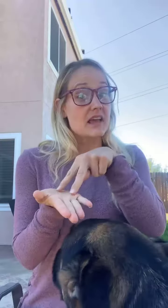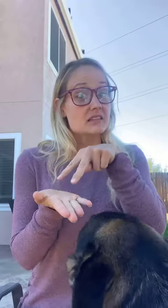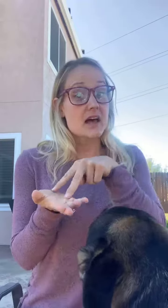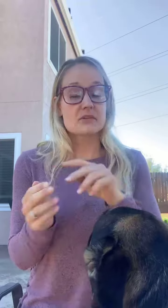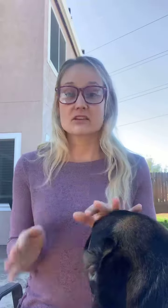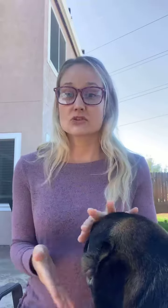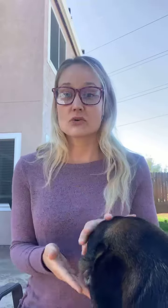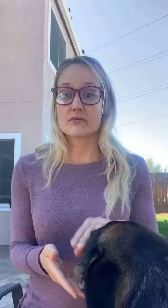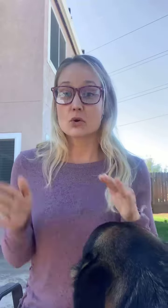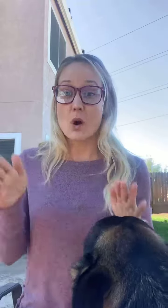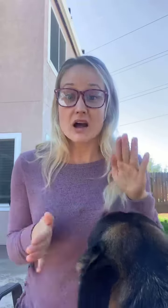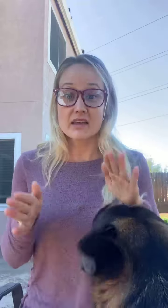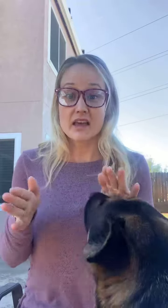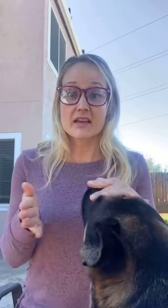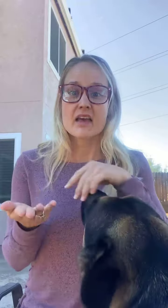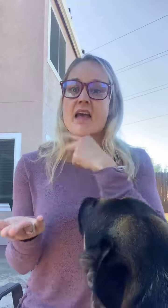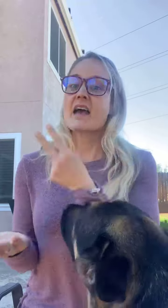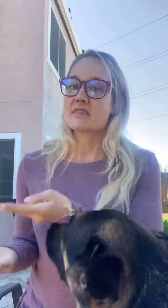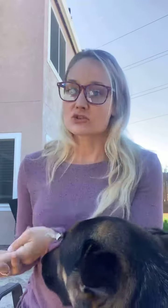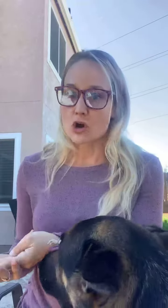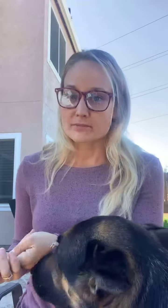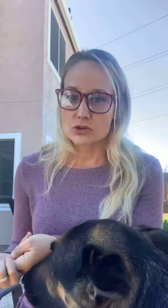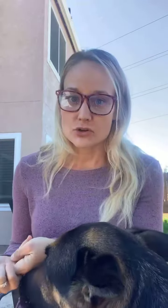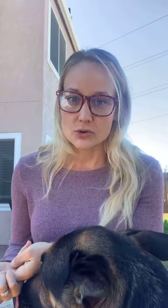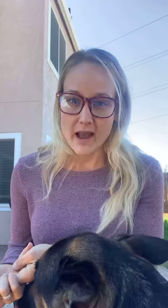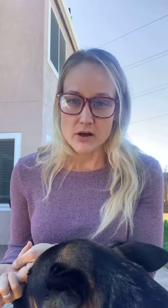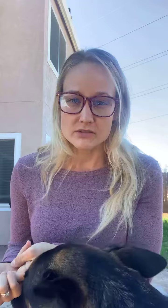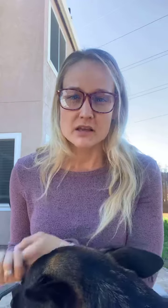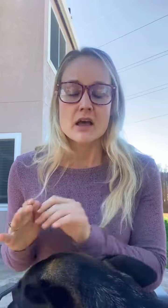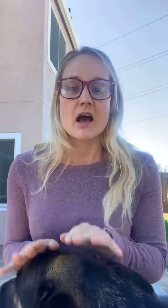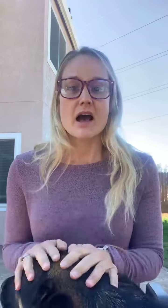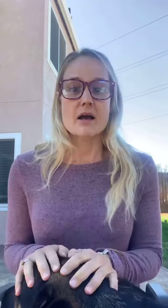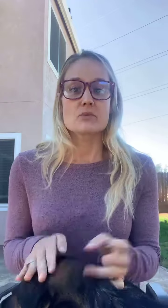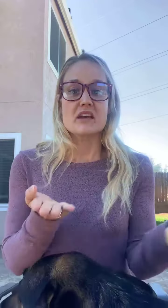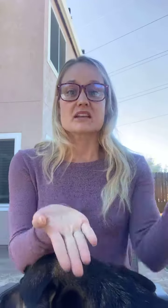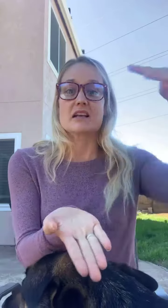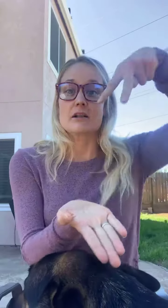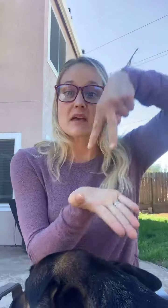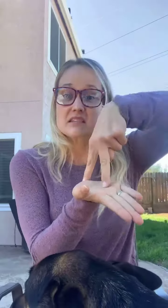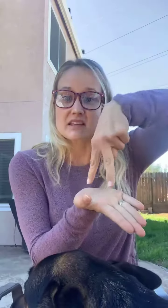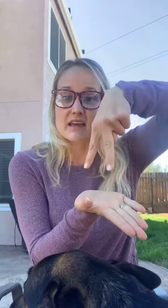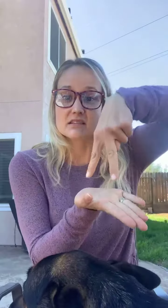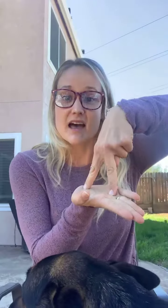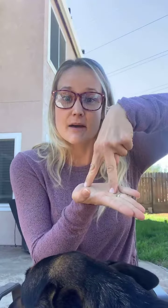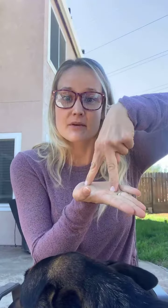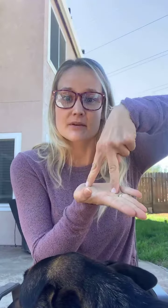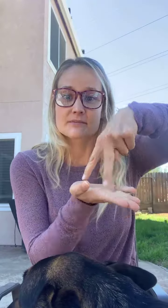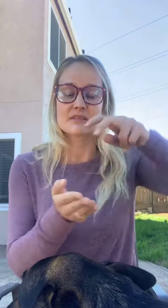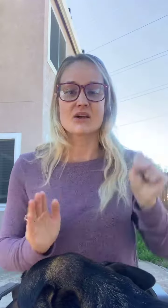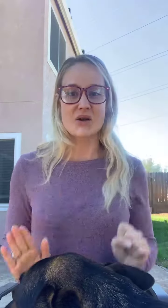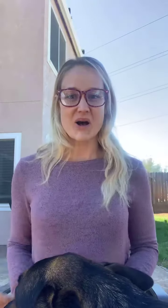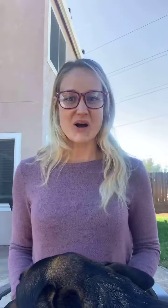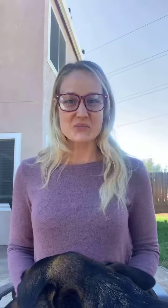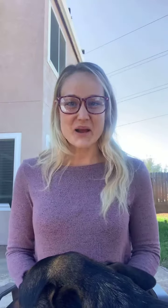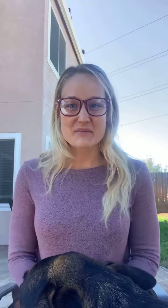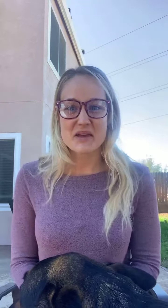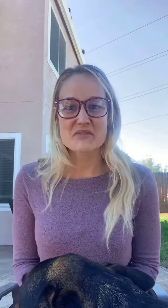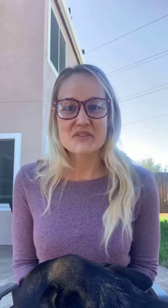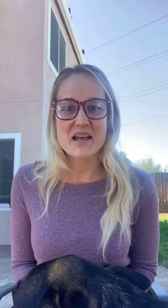up. Like so if we're walking and they drop to the ground. We gotta tell them stand up. Alright my friends.